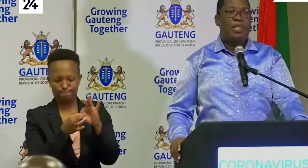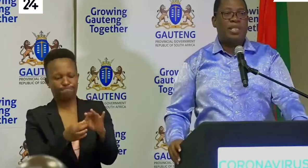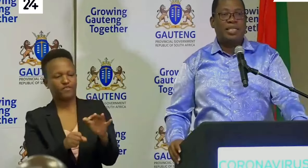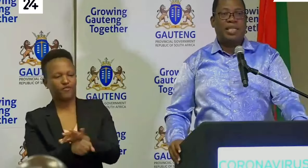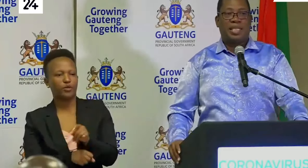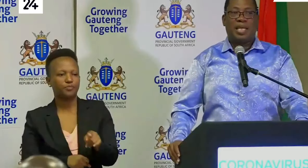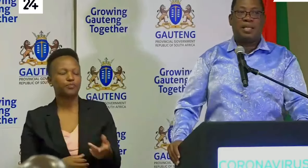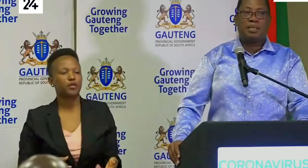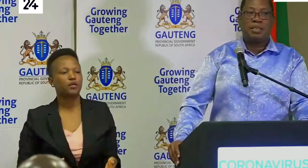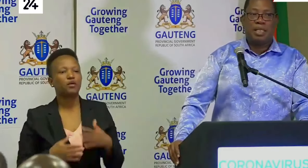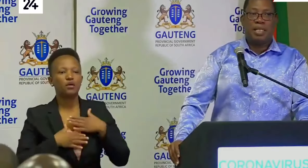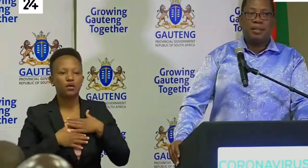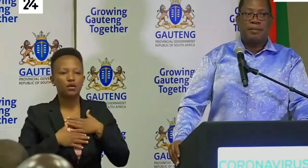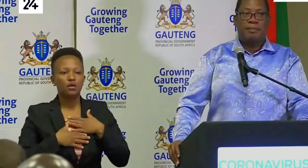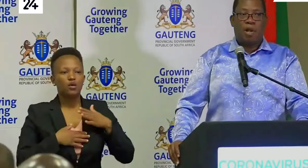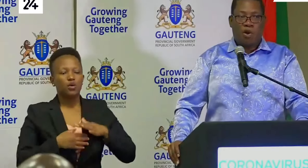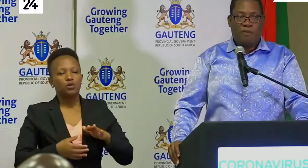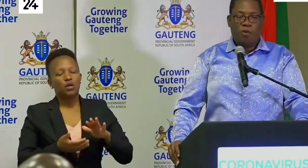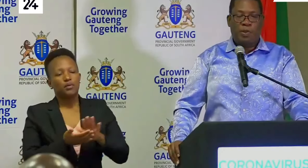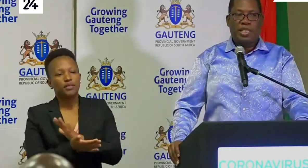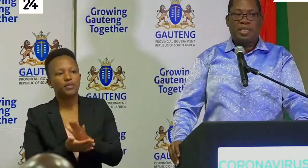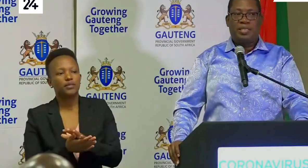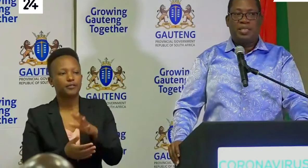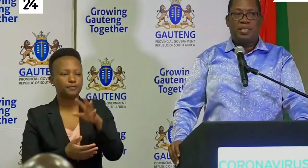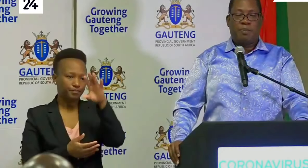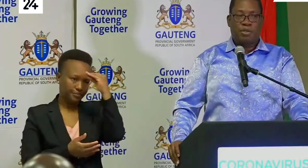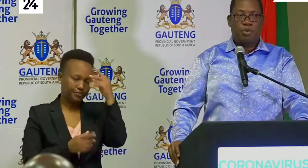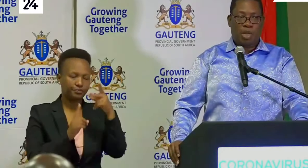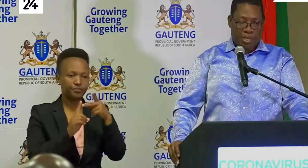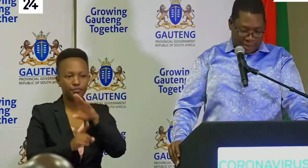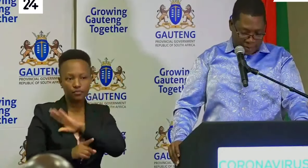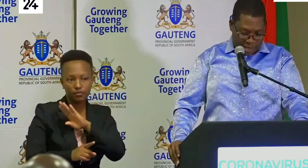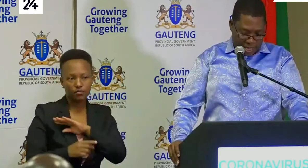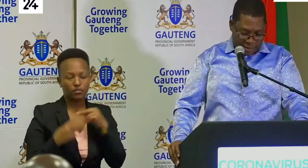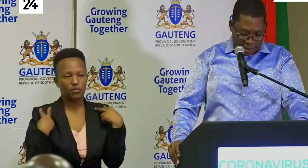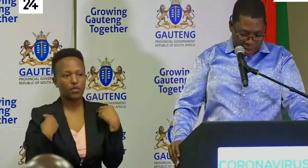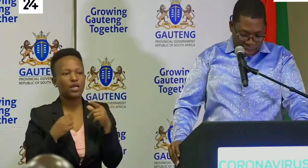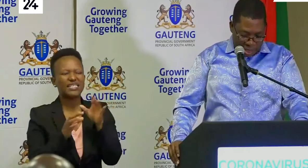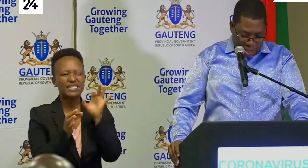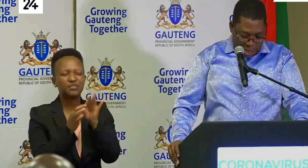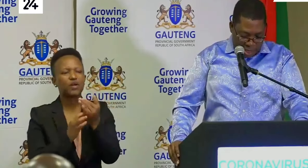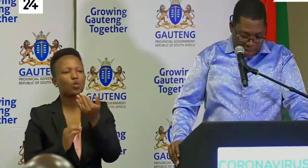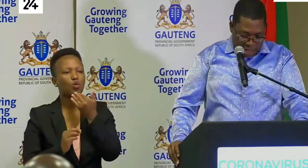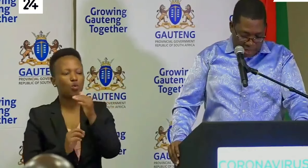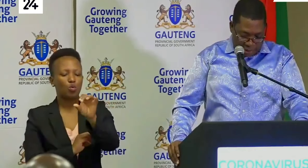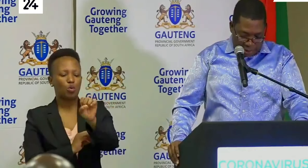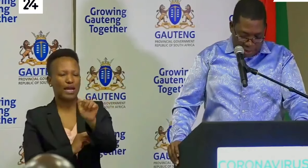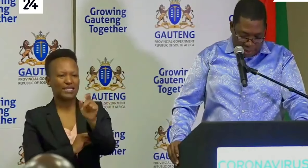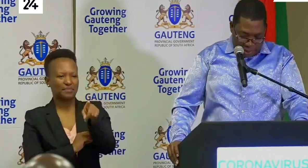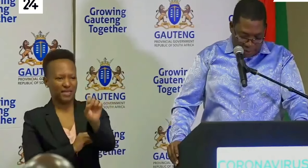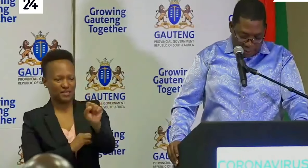want to appreciate and thank law enforcement agencies in particular the SAPS and